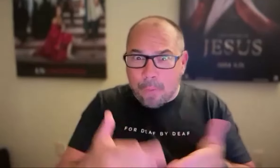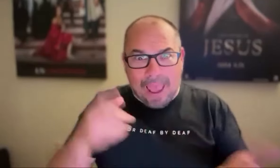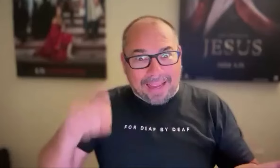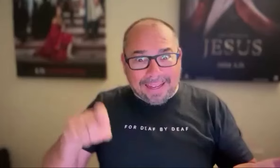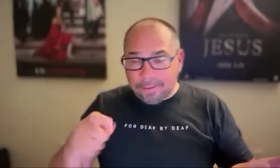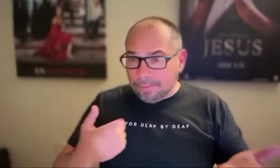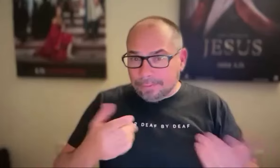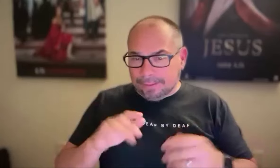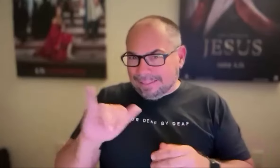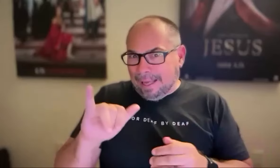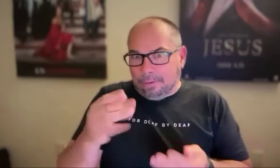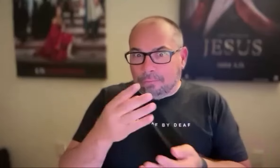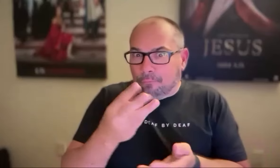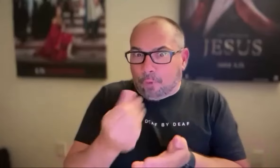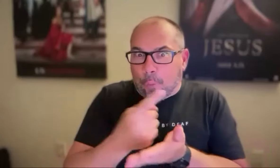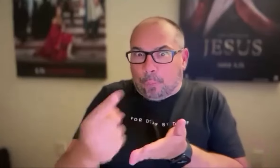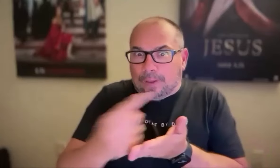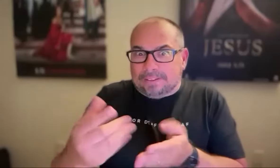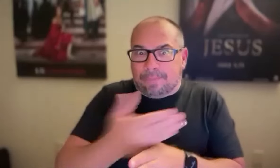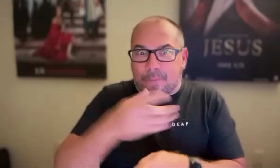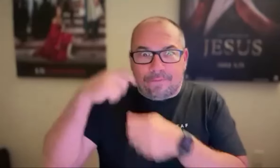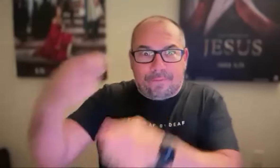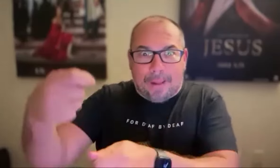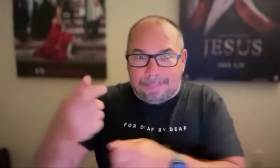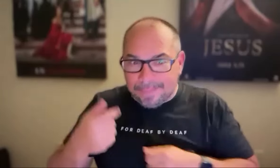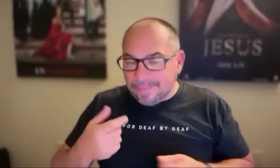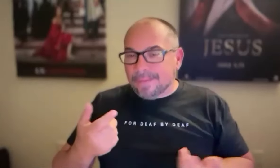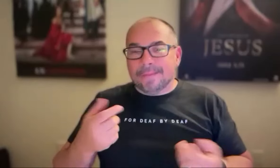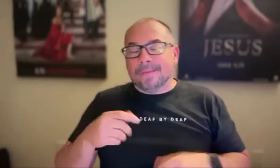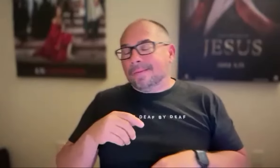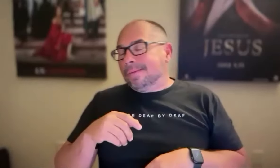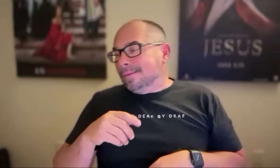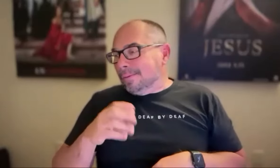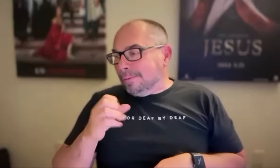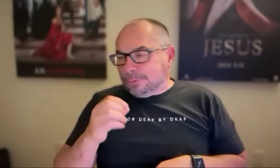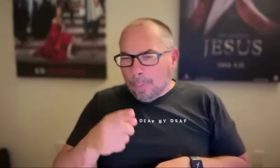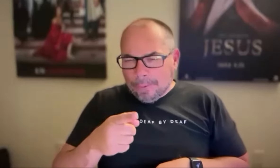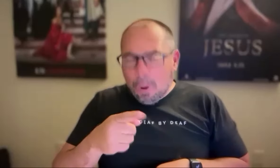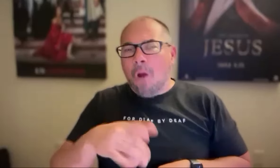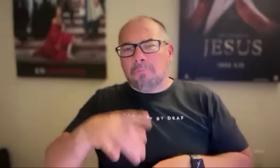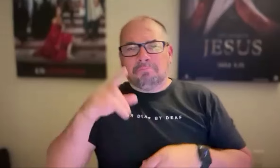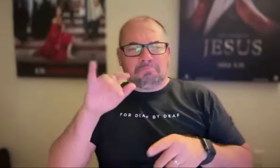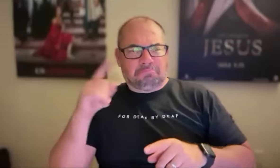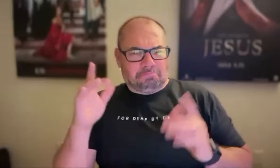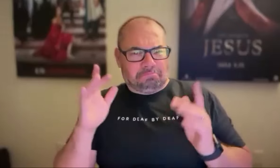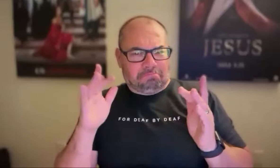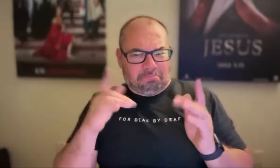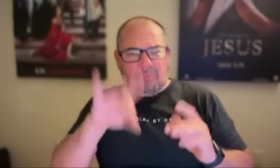we were going to film that particular scene. And we found a boat, a reasonably priced boat in Utah,